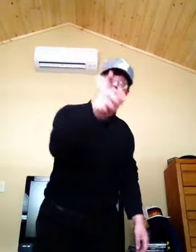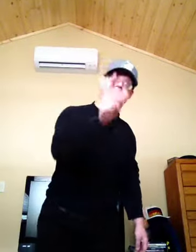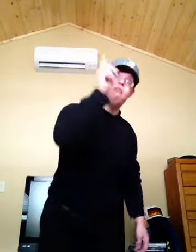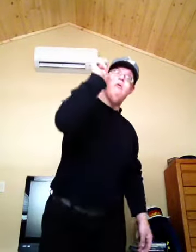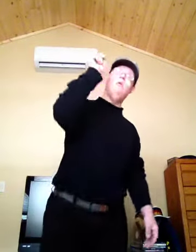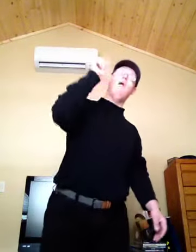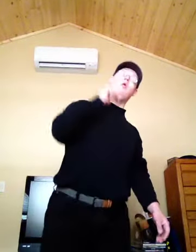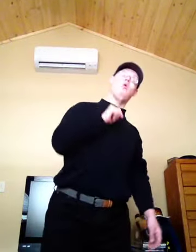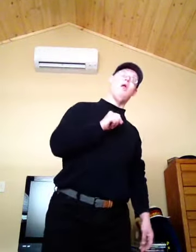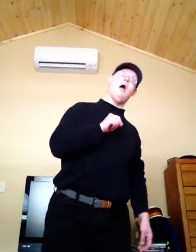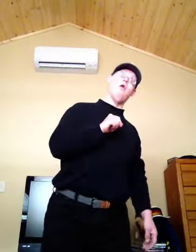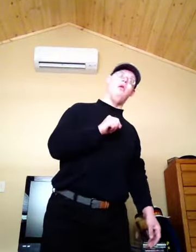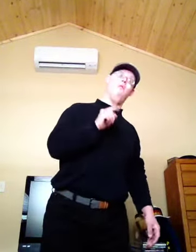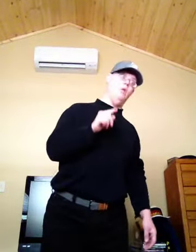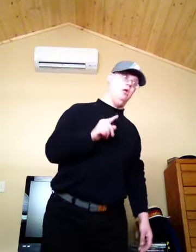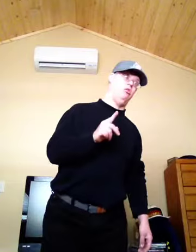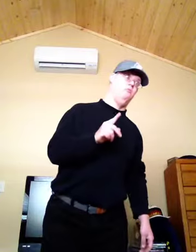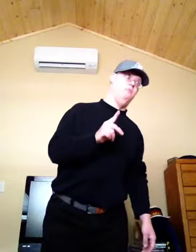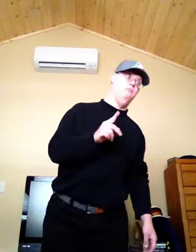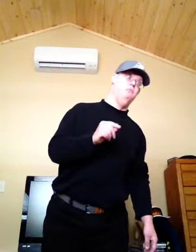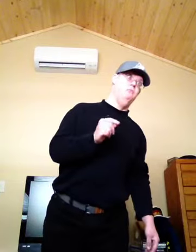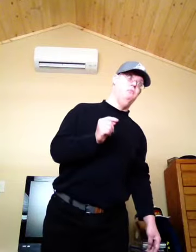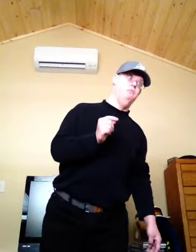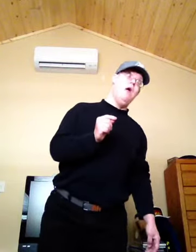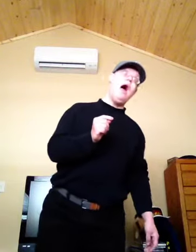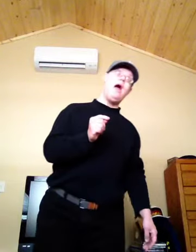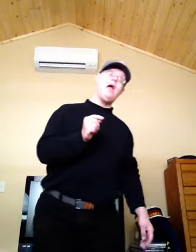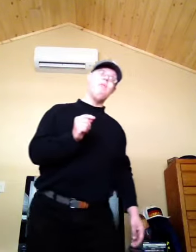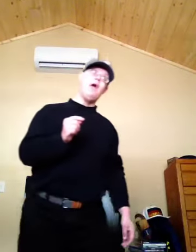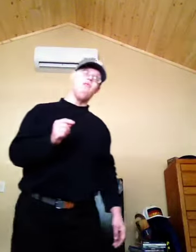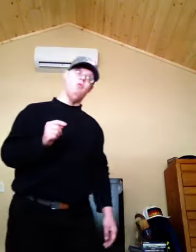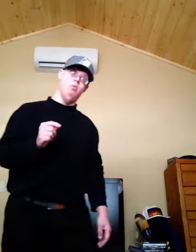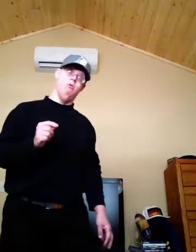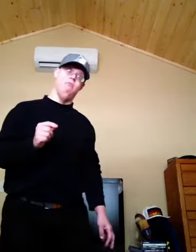if, my local hockey team wins. I am the Alpha Wolf.